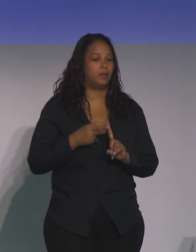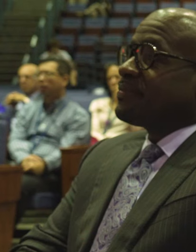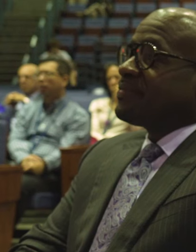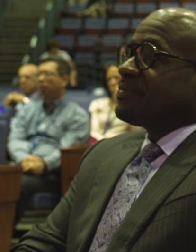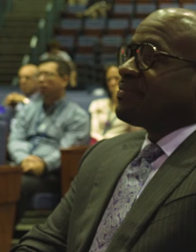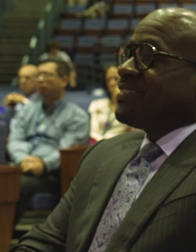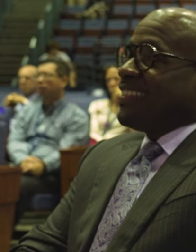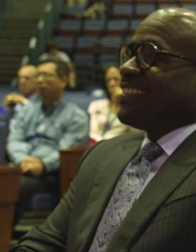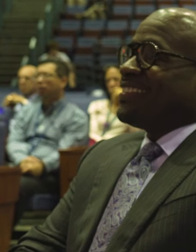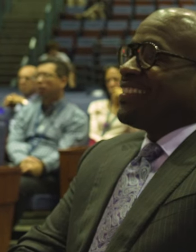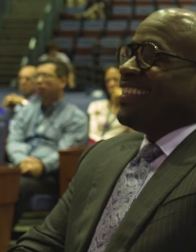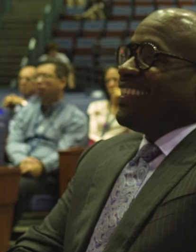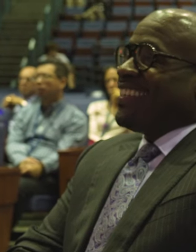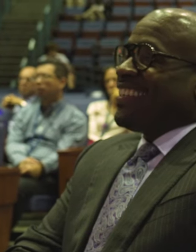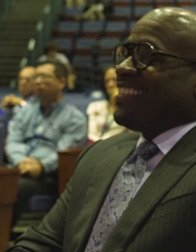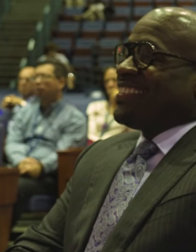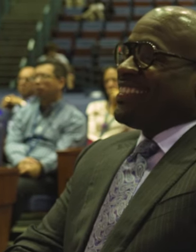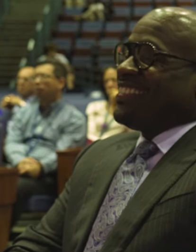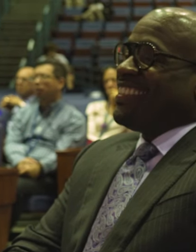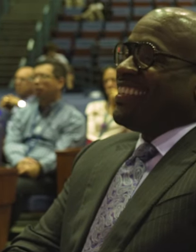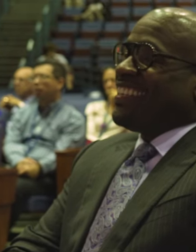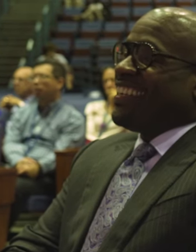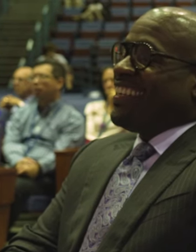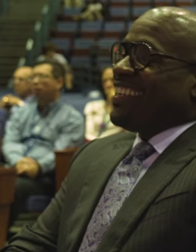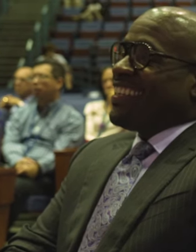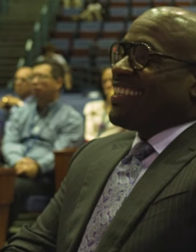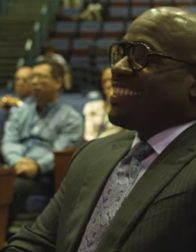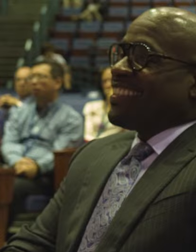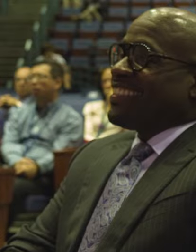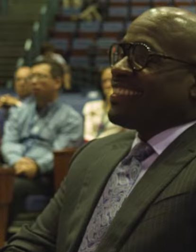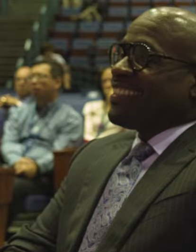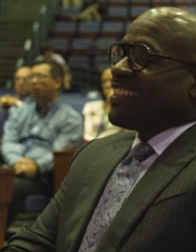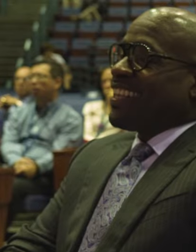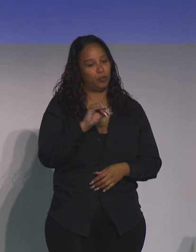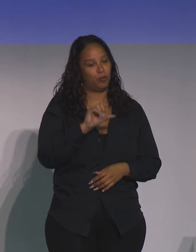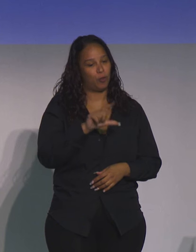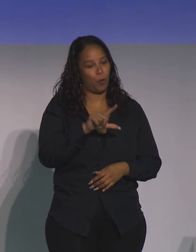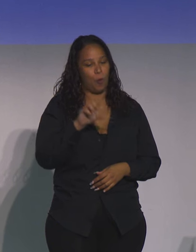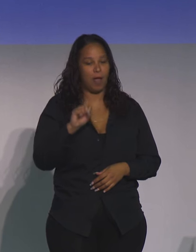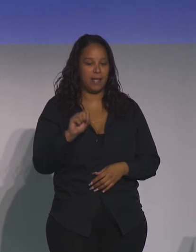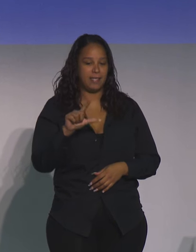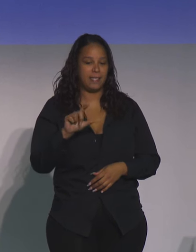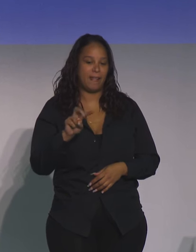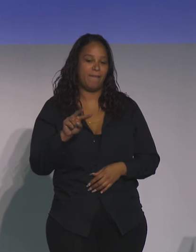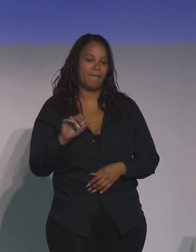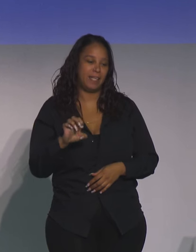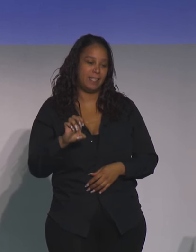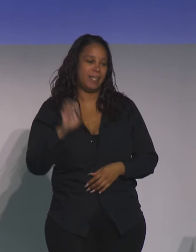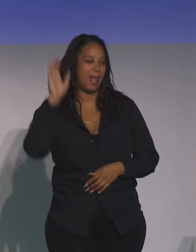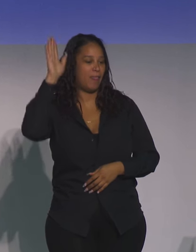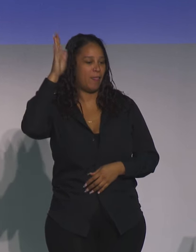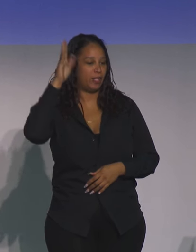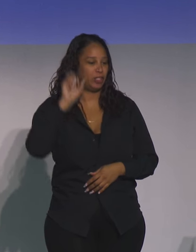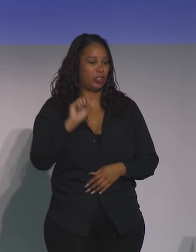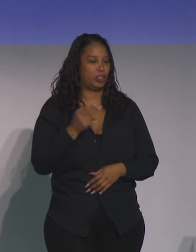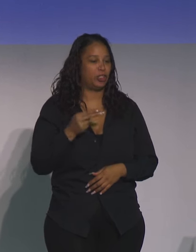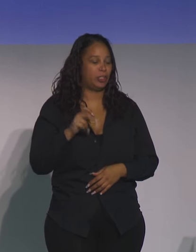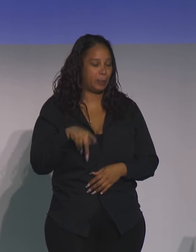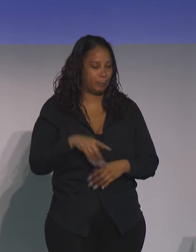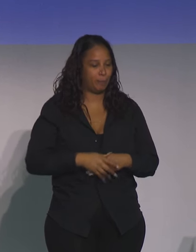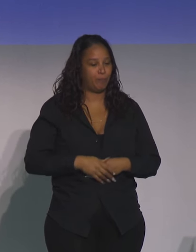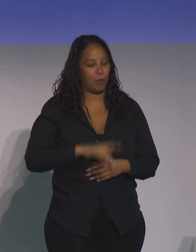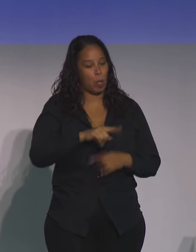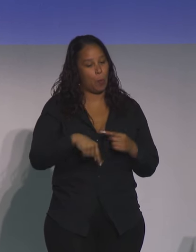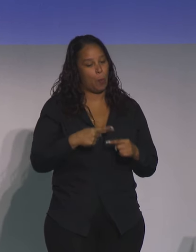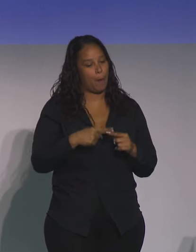-family speaker for the Joel S. Levine lectureship. And when my